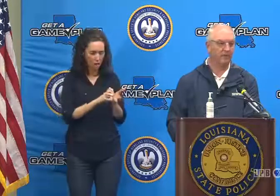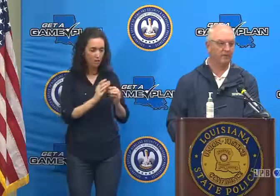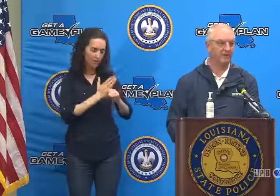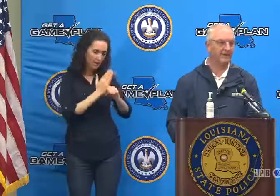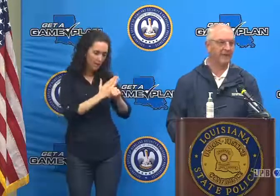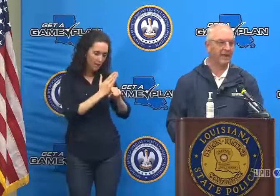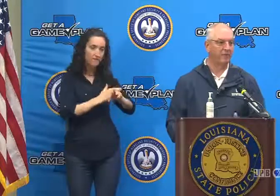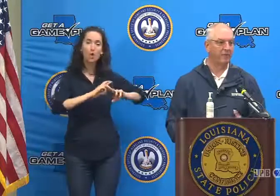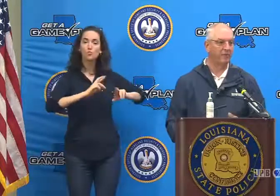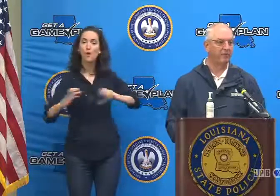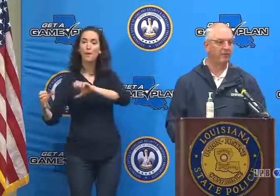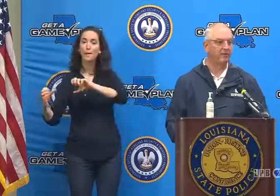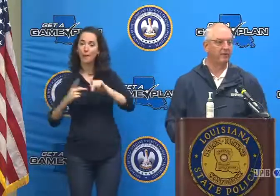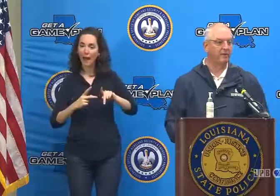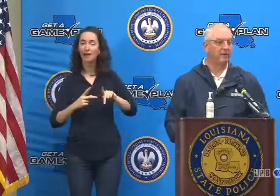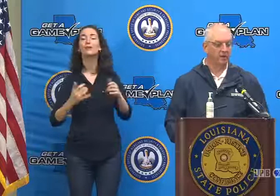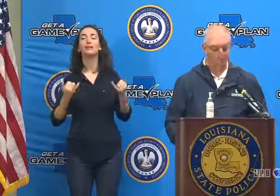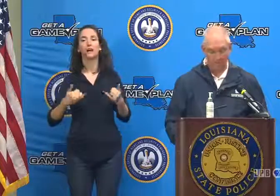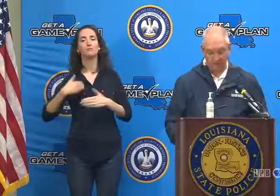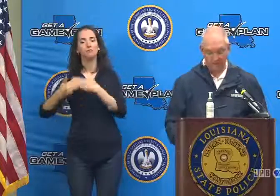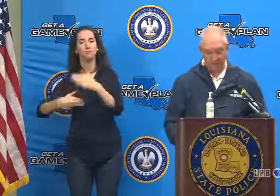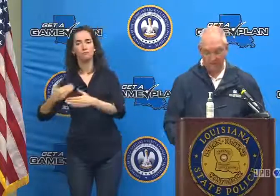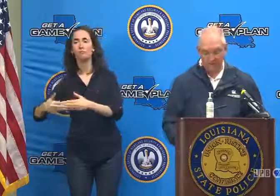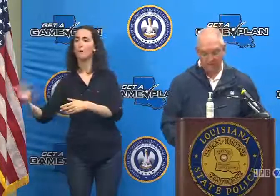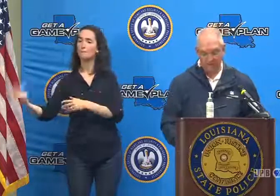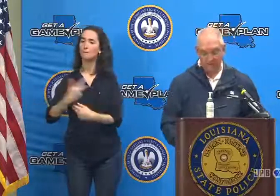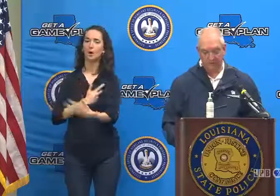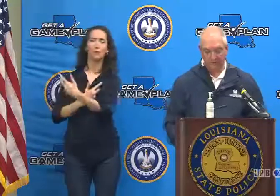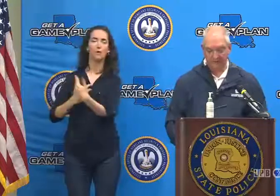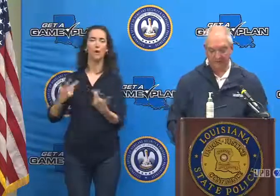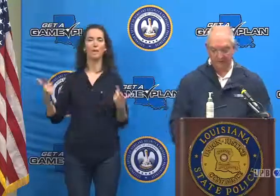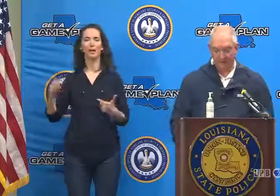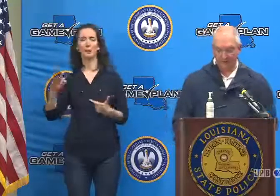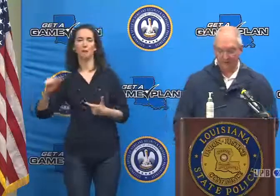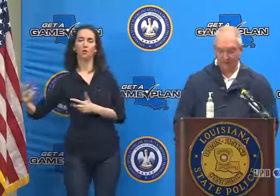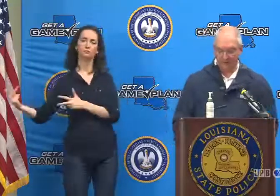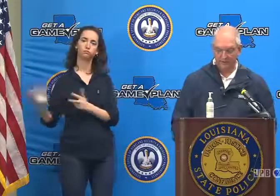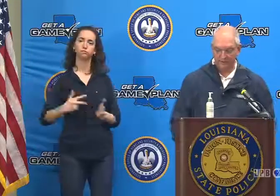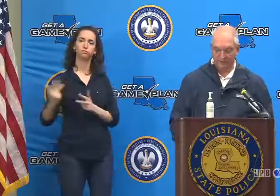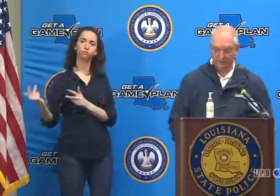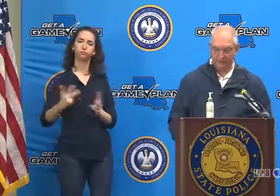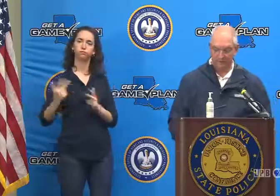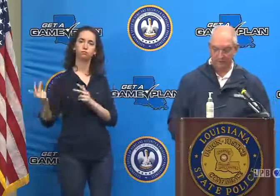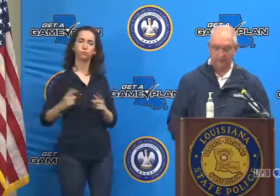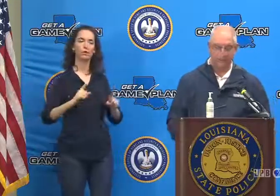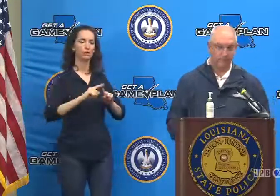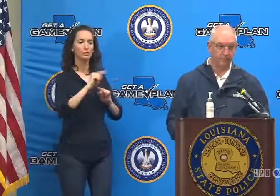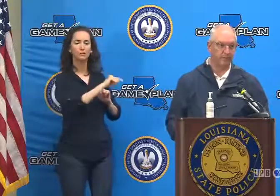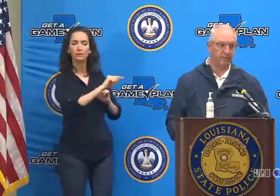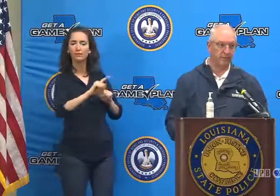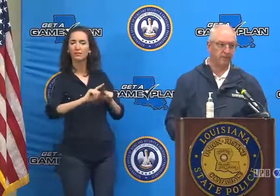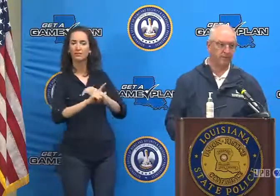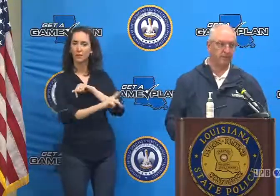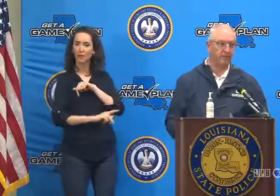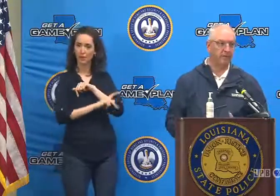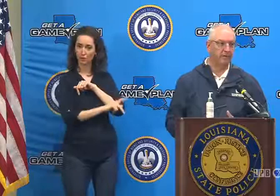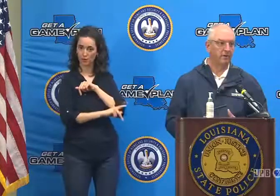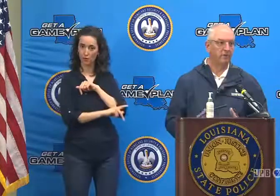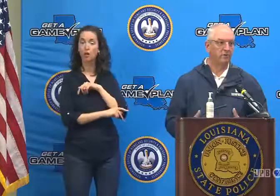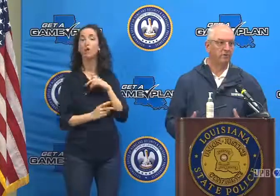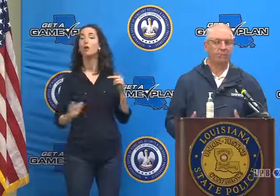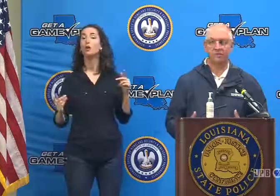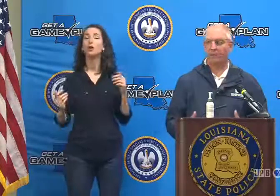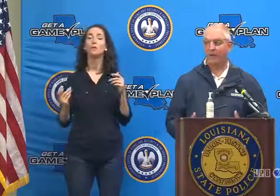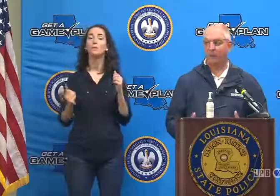evacuees and every day we're moving busloads of individuals back to parishes, principally those that have been